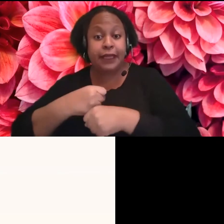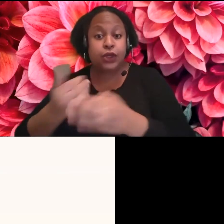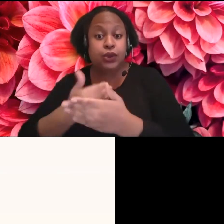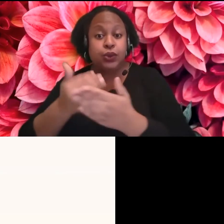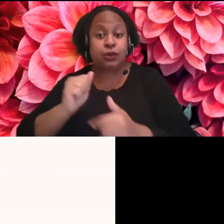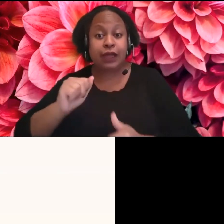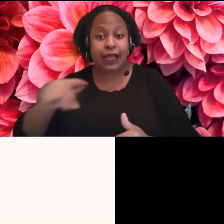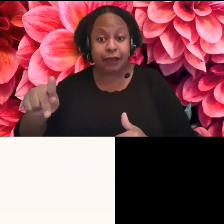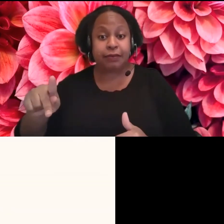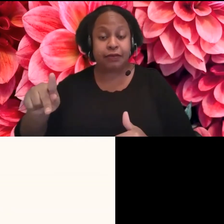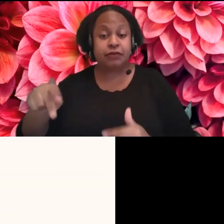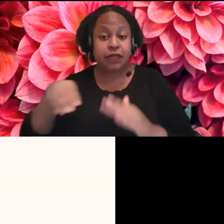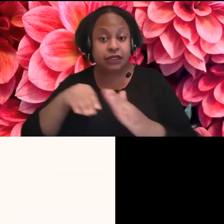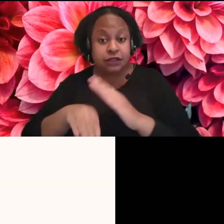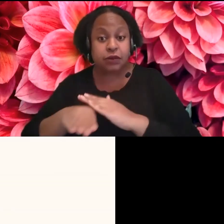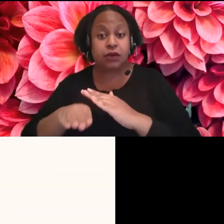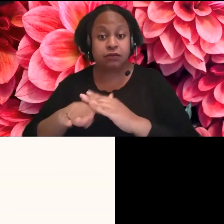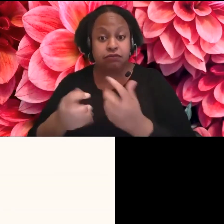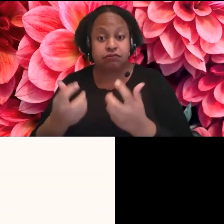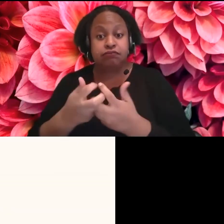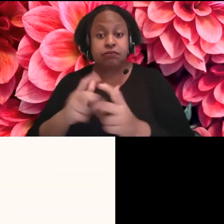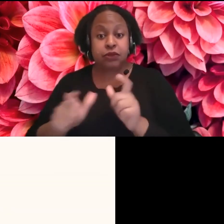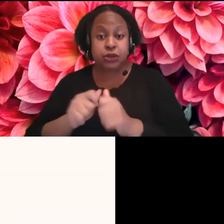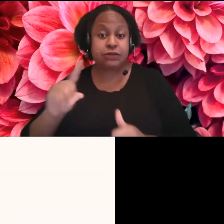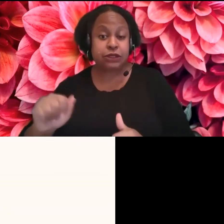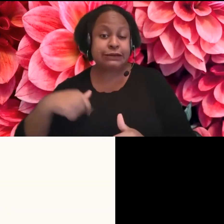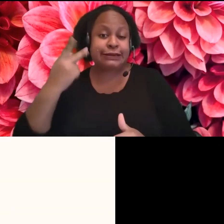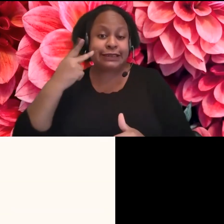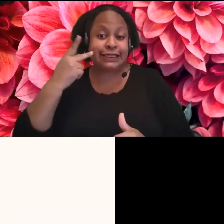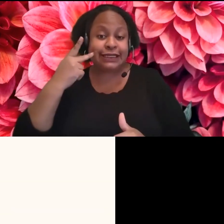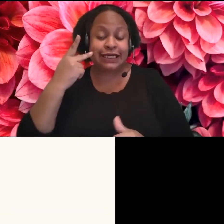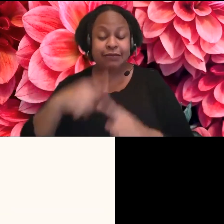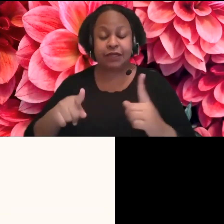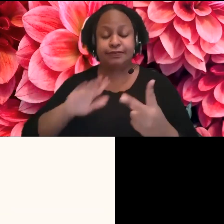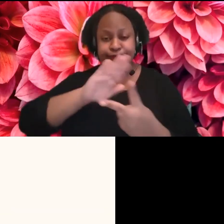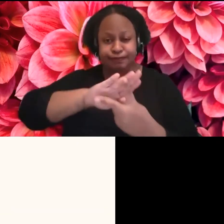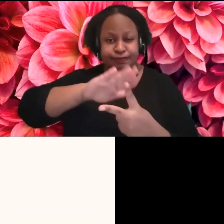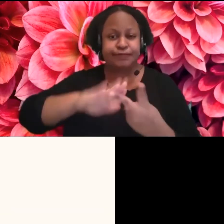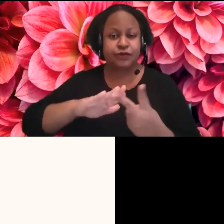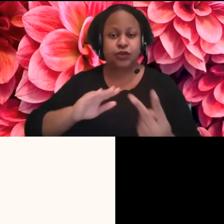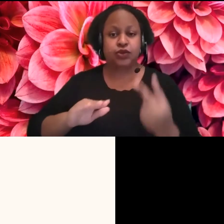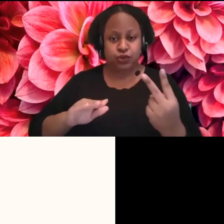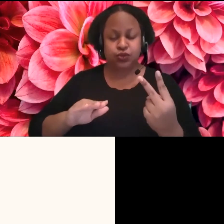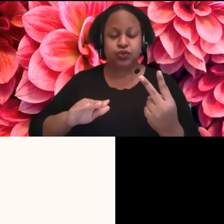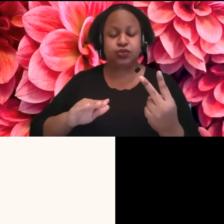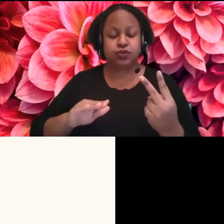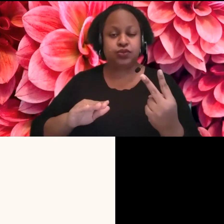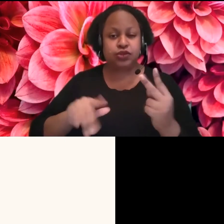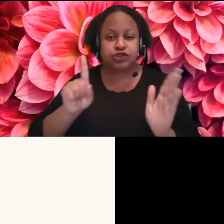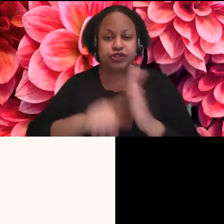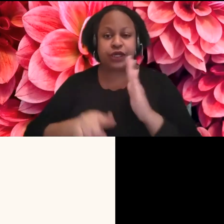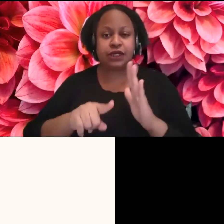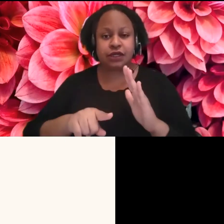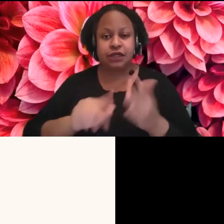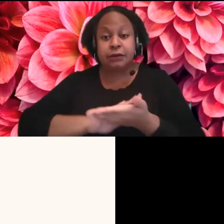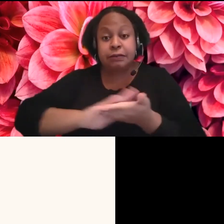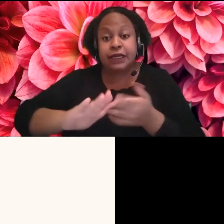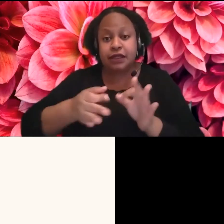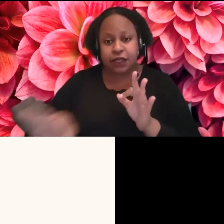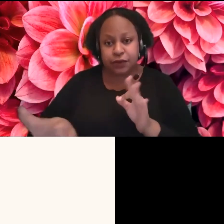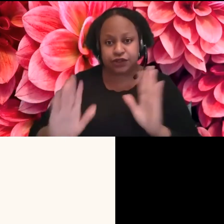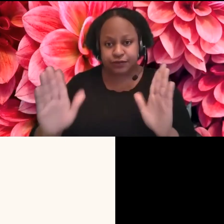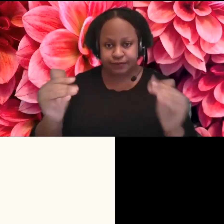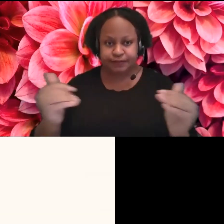so, uh, oh, I actually wanted to make a note about readability levels.